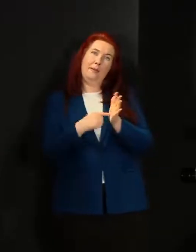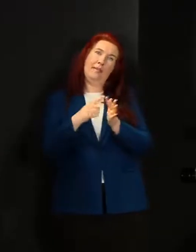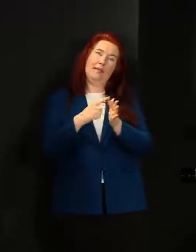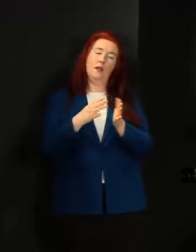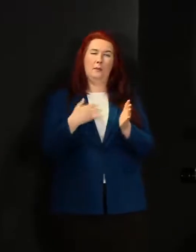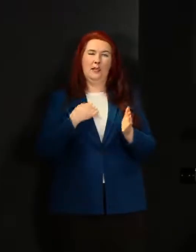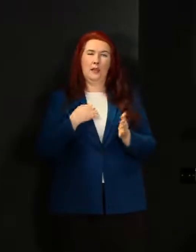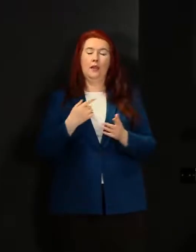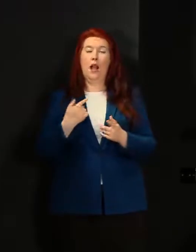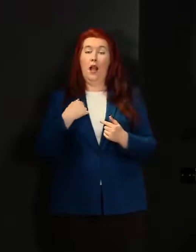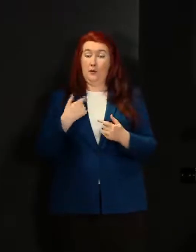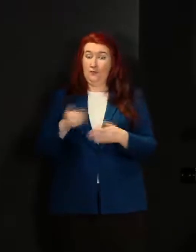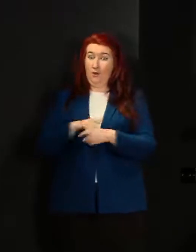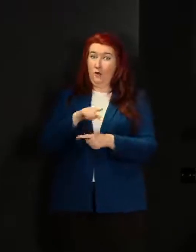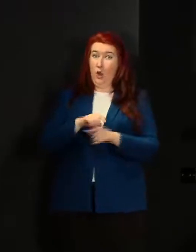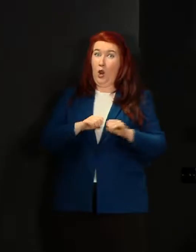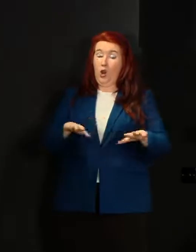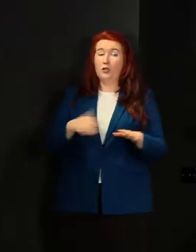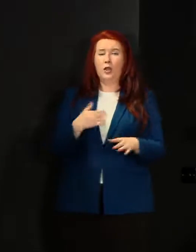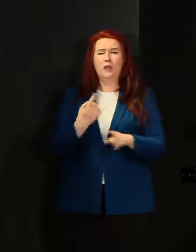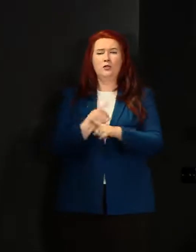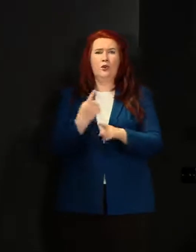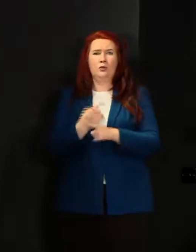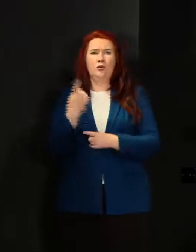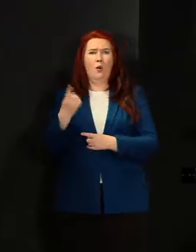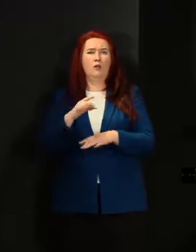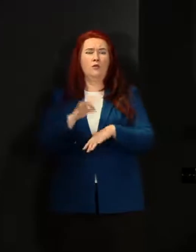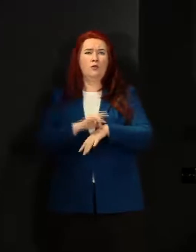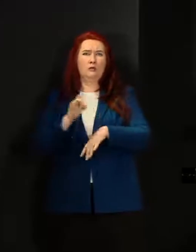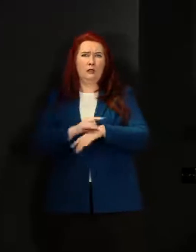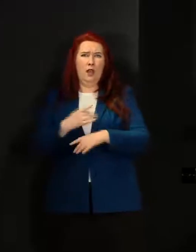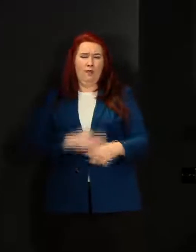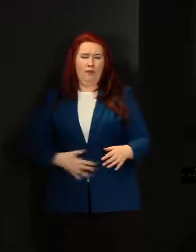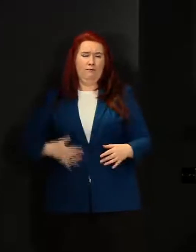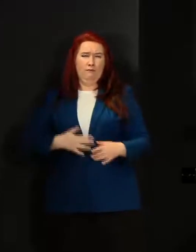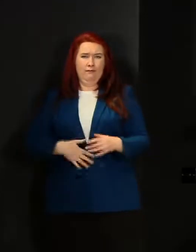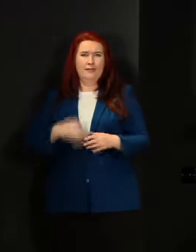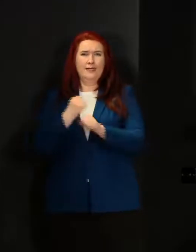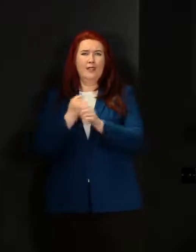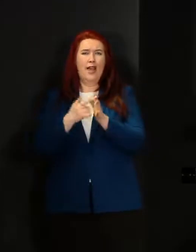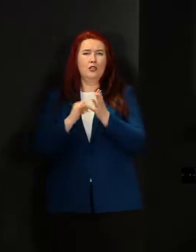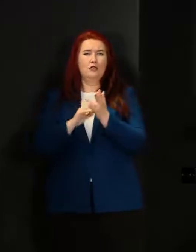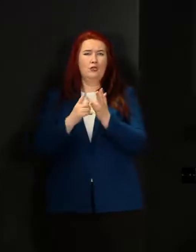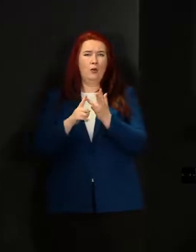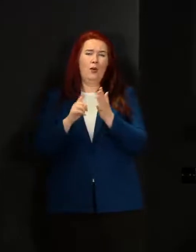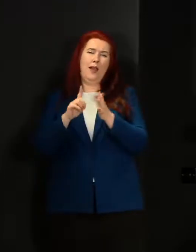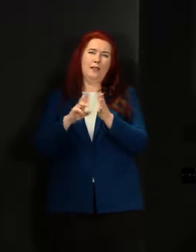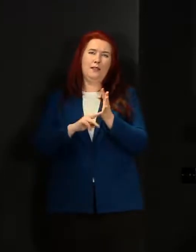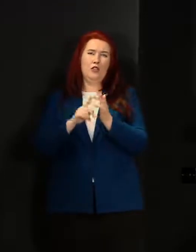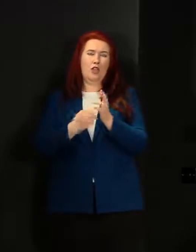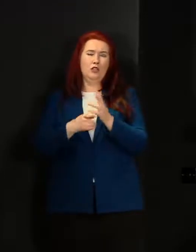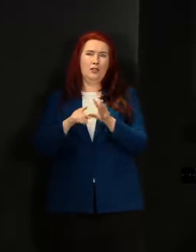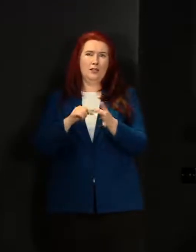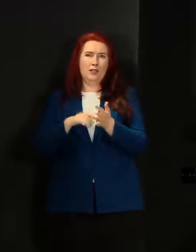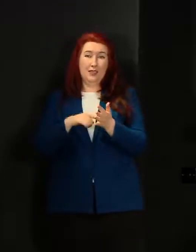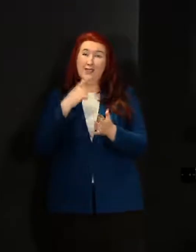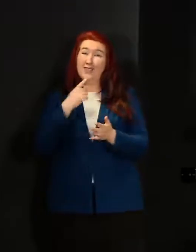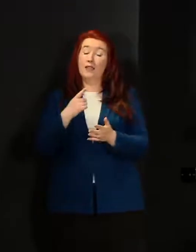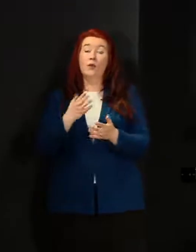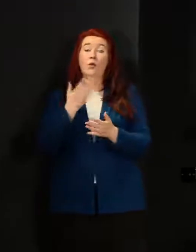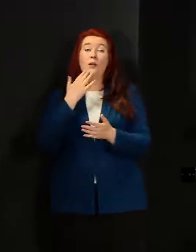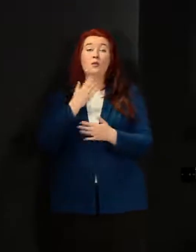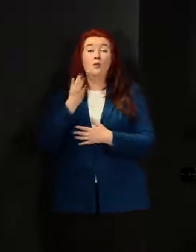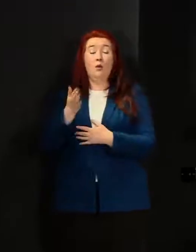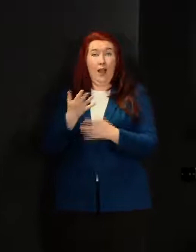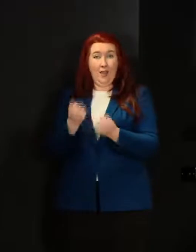on the day of the launch and I spoke to a gastroenterologist in Aberdeen who told me that endoscopy is often three visits